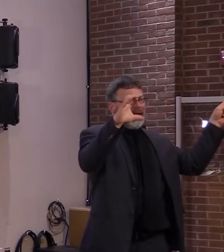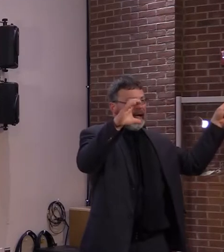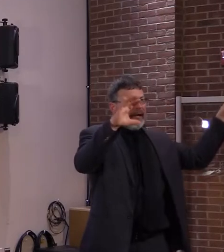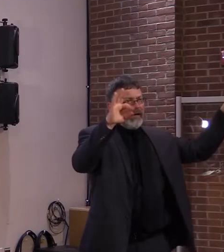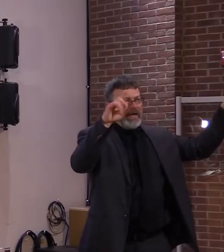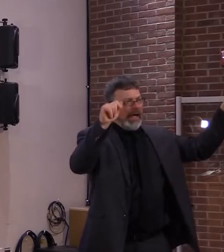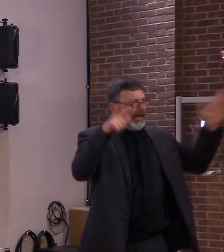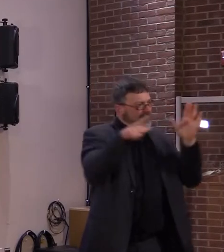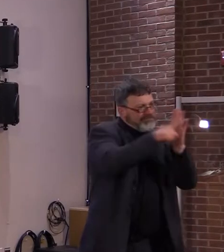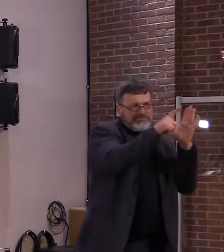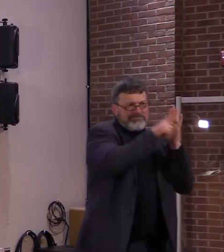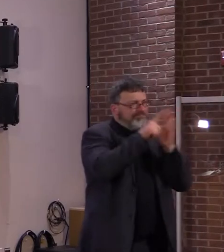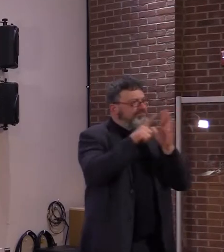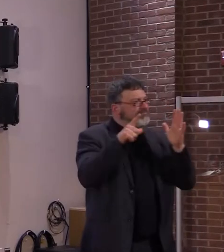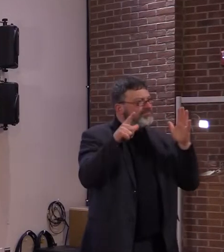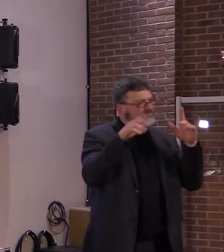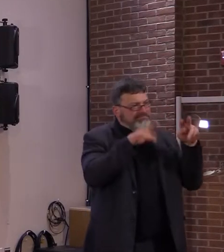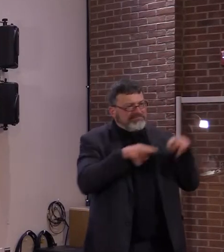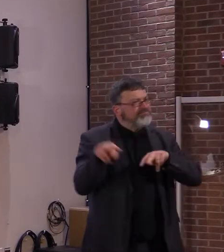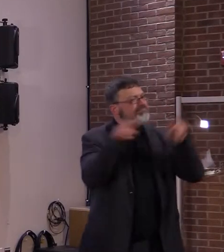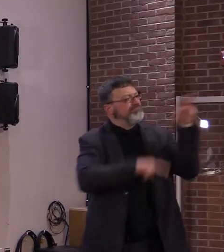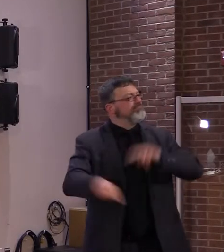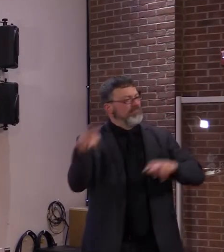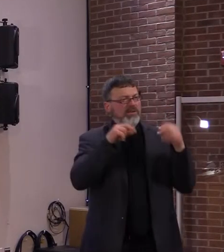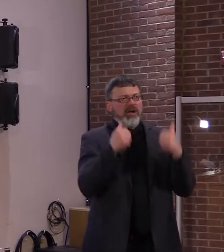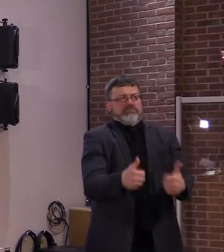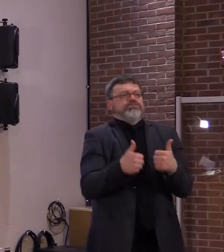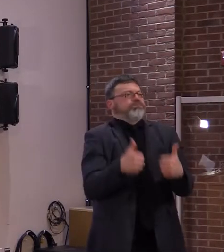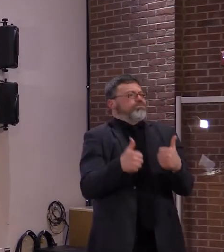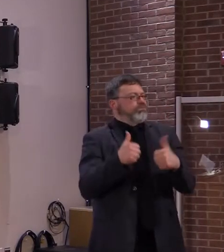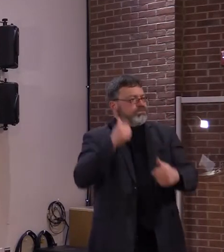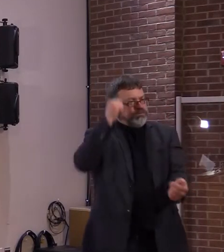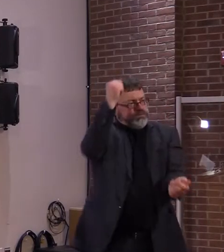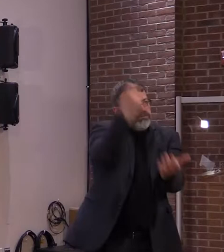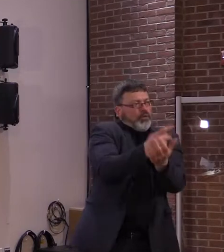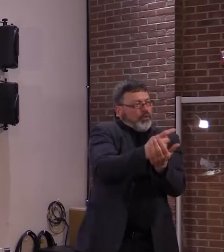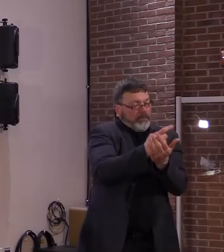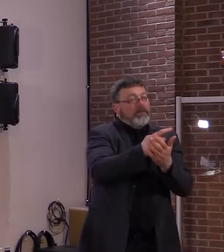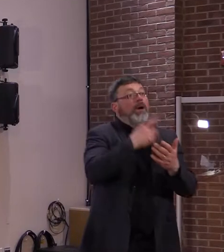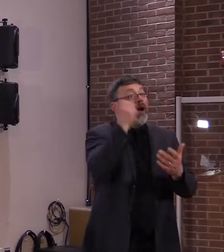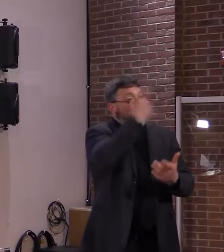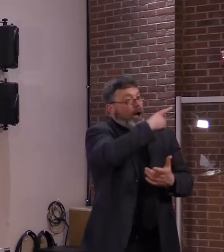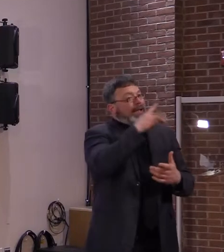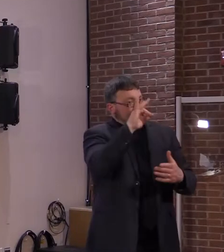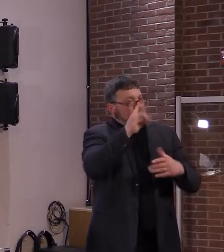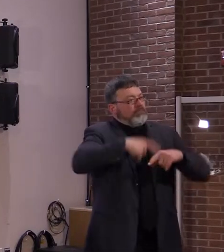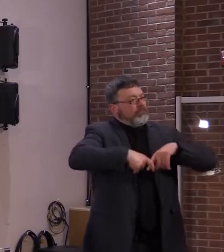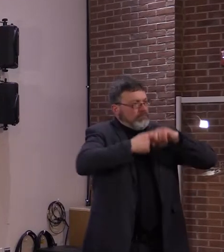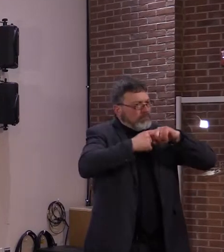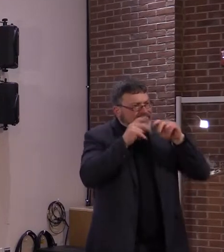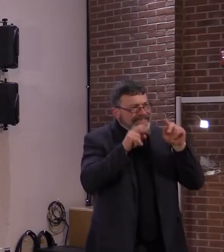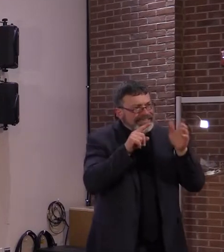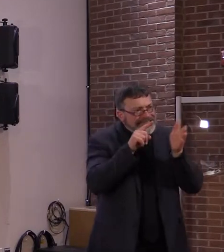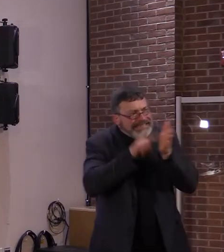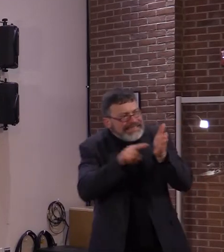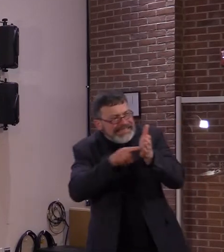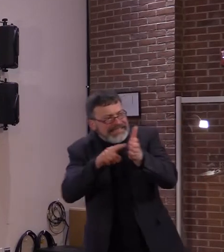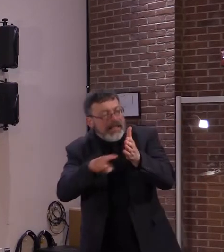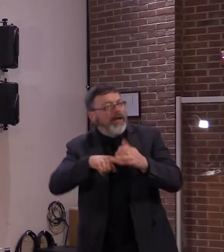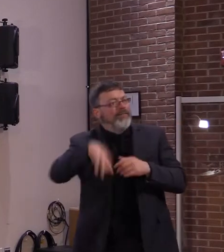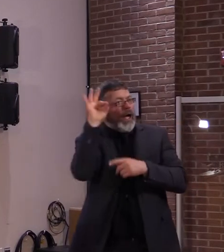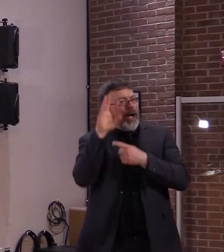recommended a pause on the use of the vaccine after reports of six cases of a rare and severe type of blood clot.